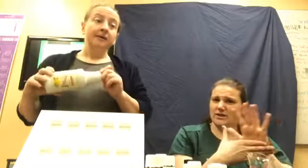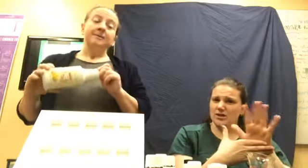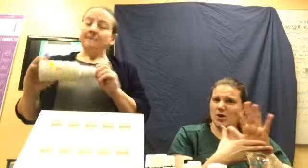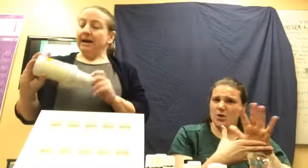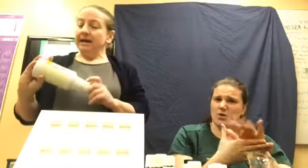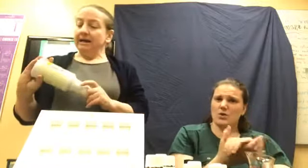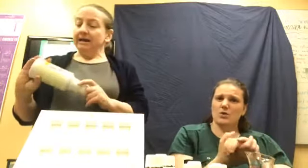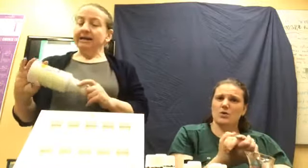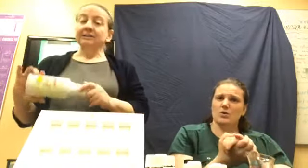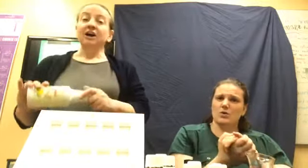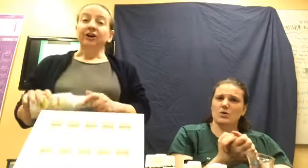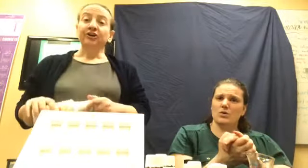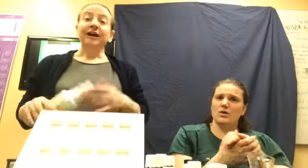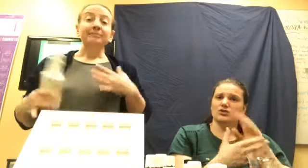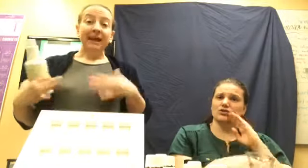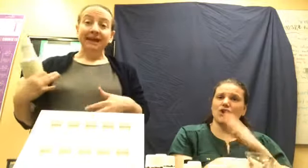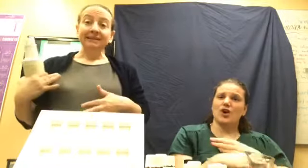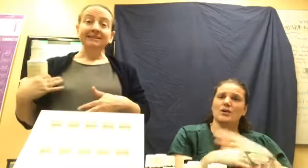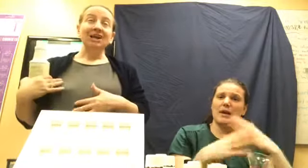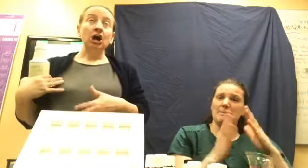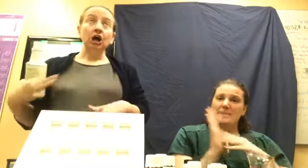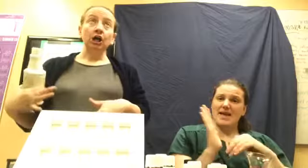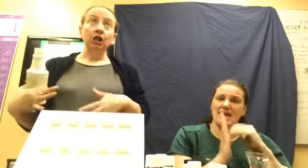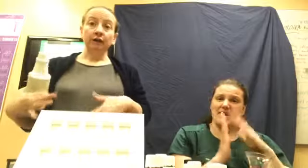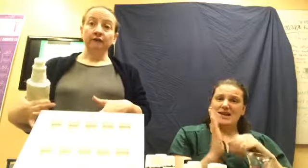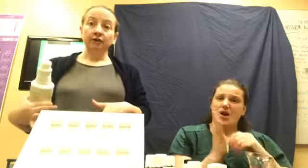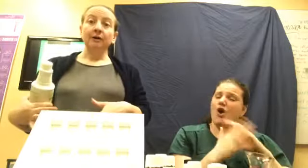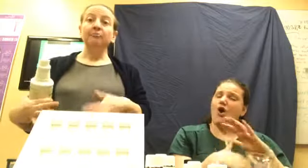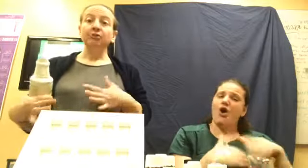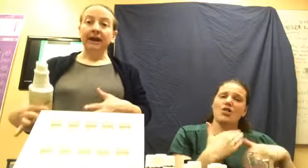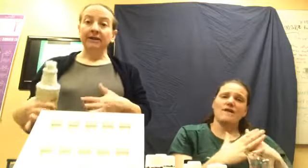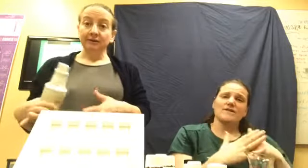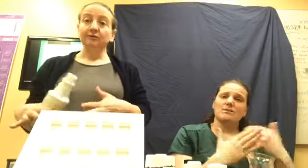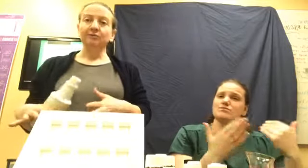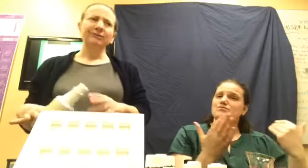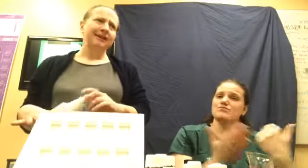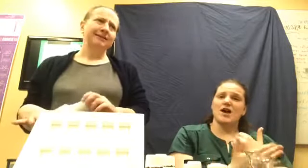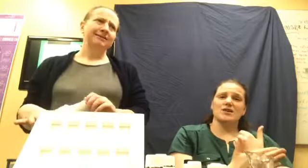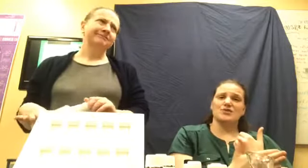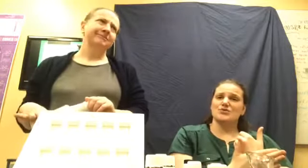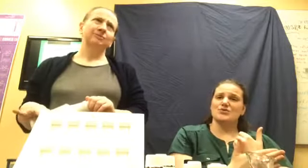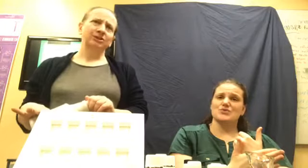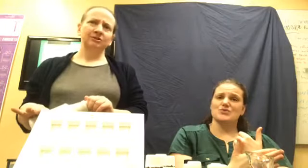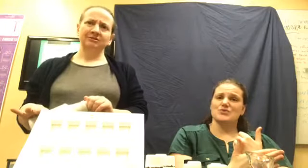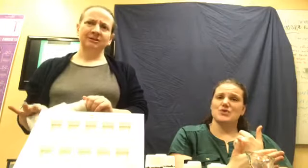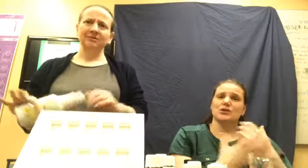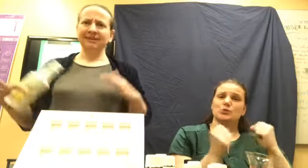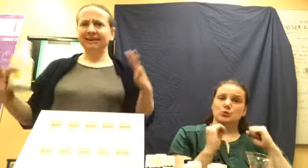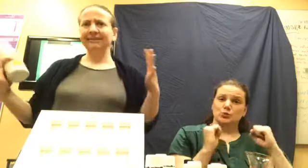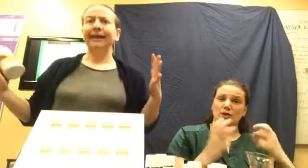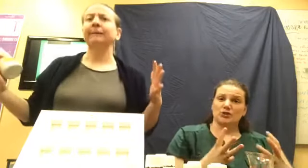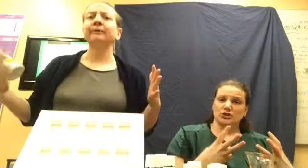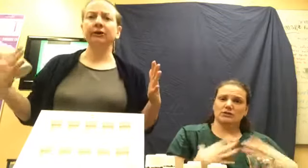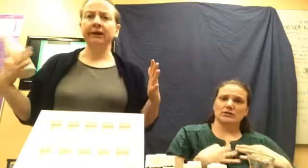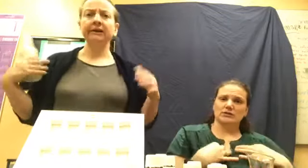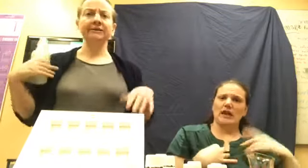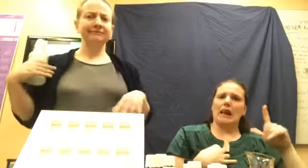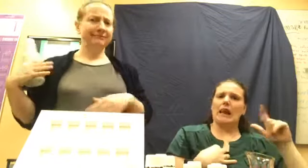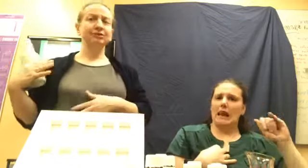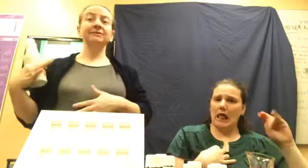My, uh, daughter got paint all over a brand new like sweatshirt that was like lime green and you could